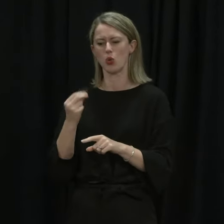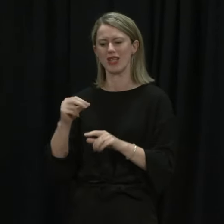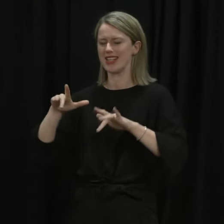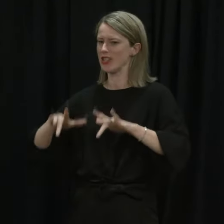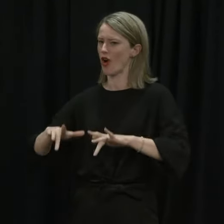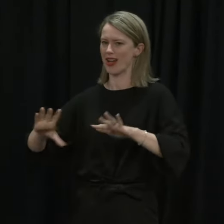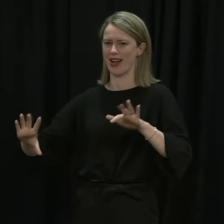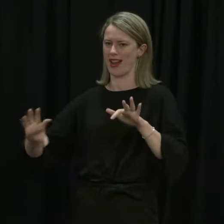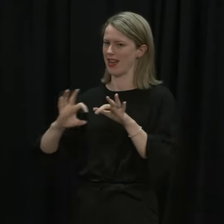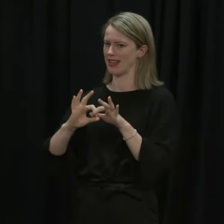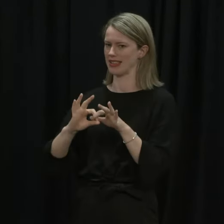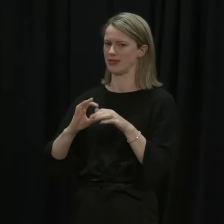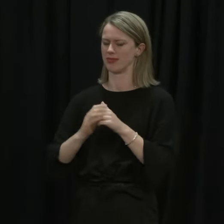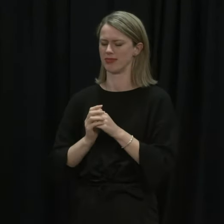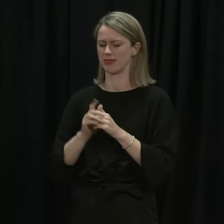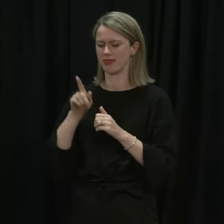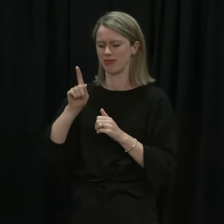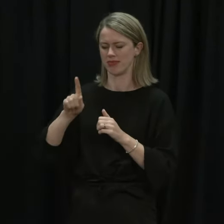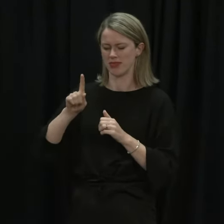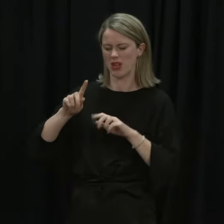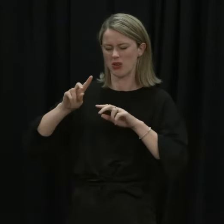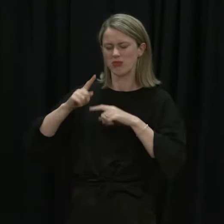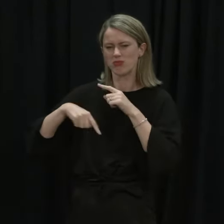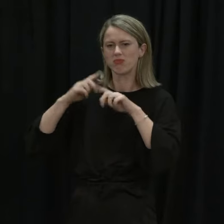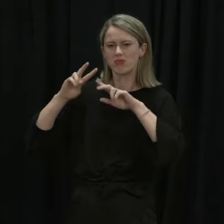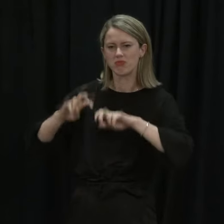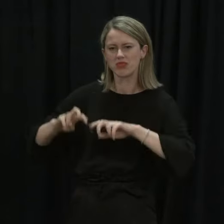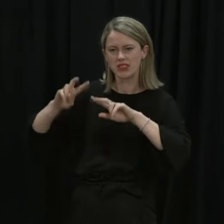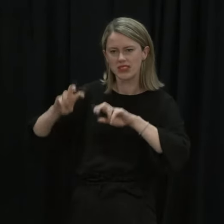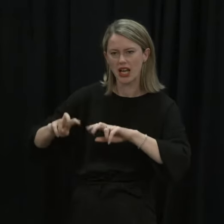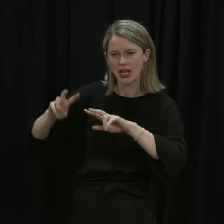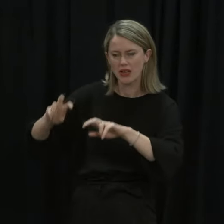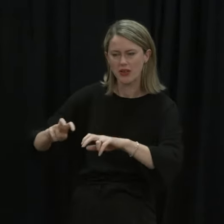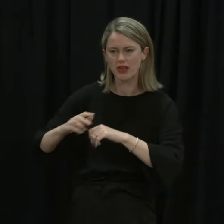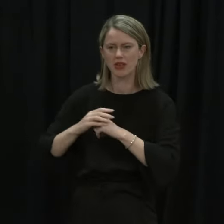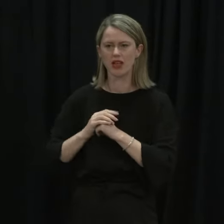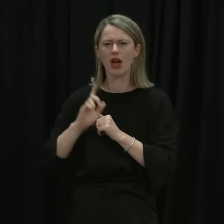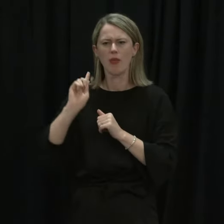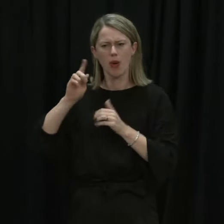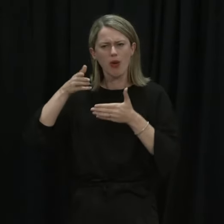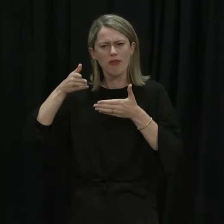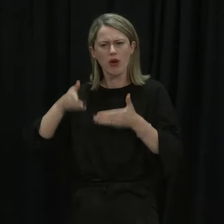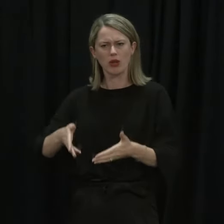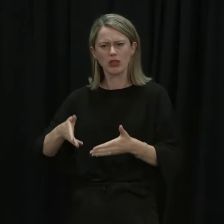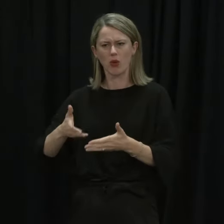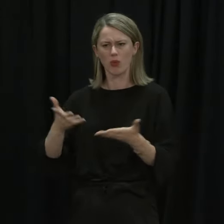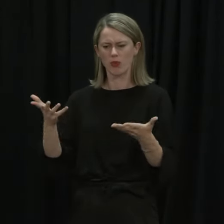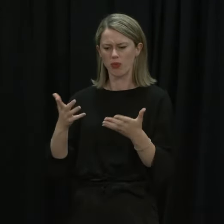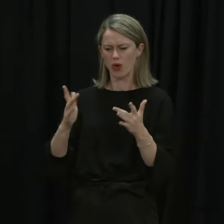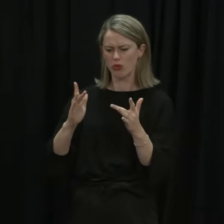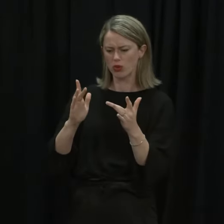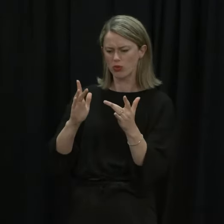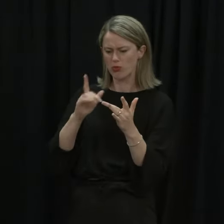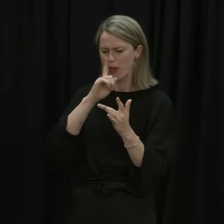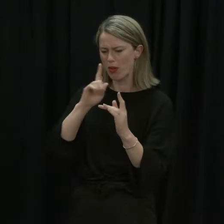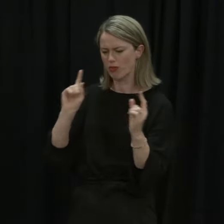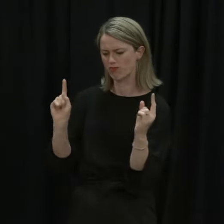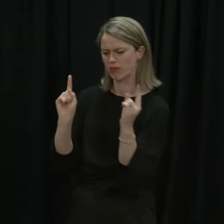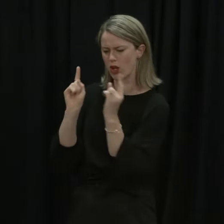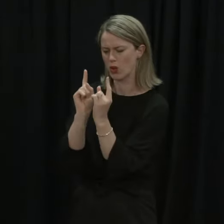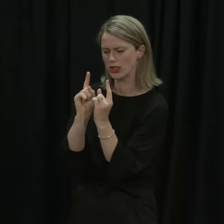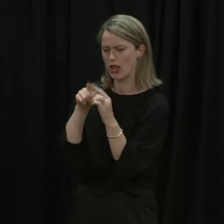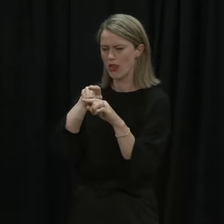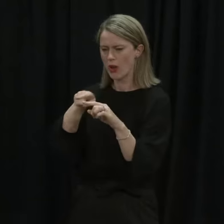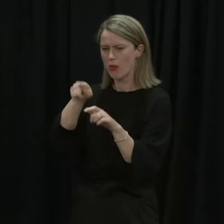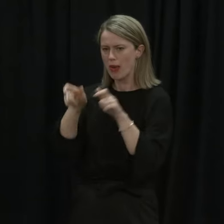unlinked at this point, with investigations ongoing. But the focus, of course, is on identifying contacts and isolating and testing